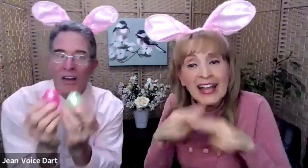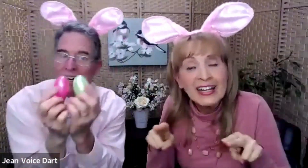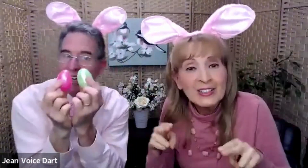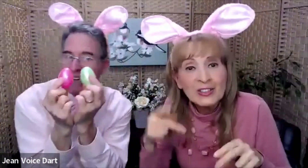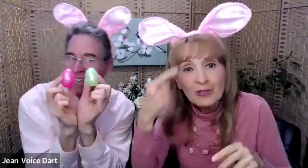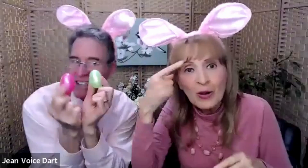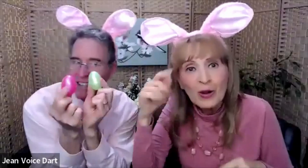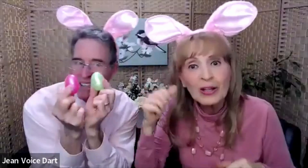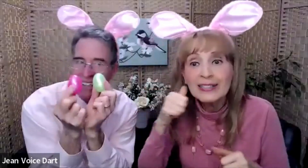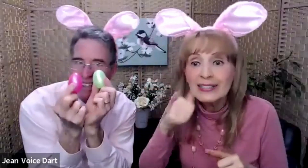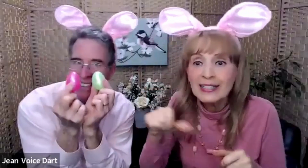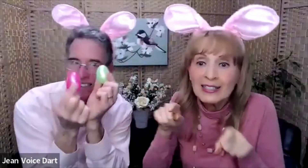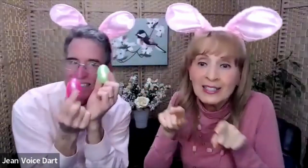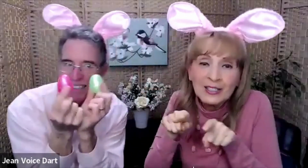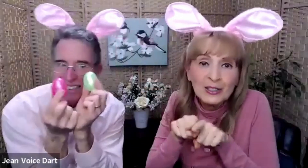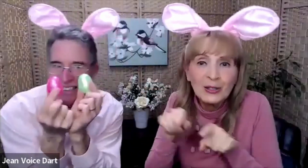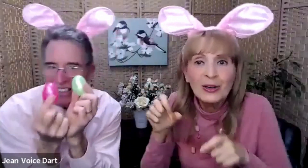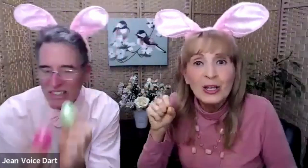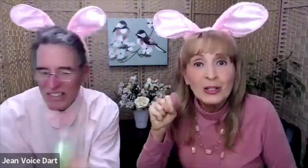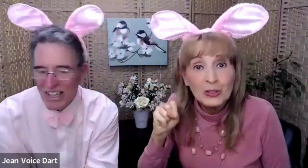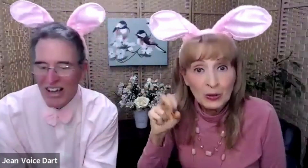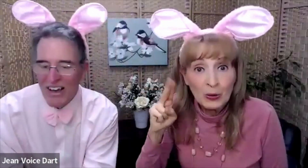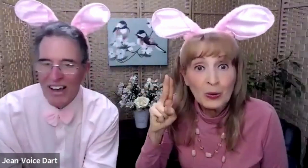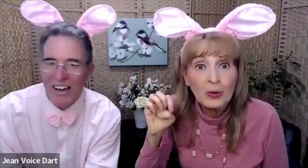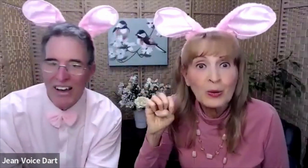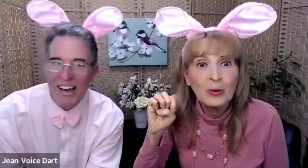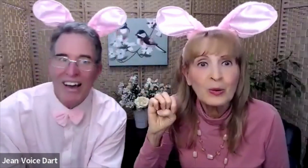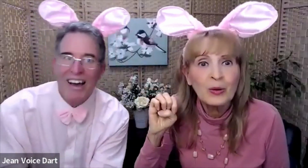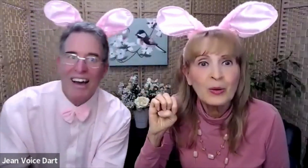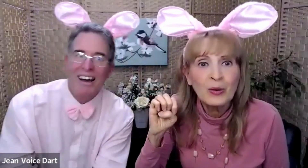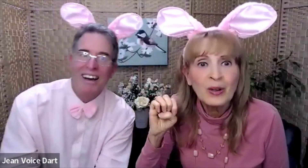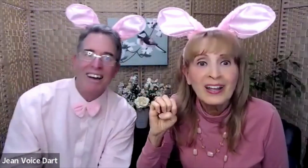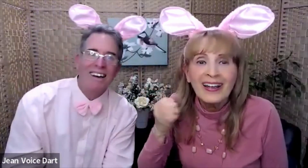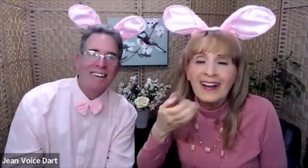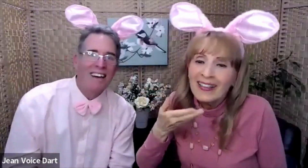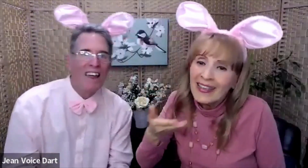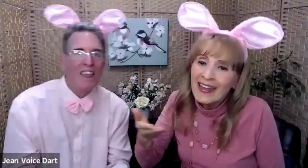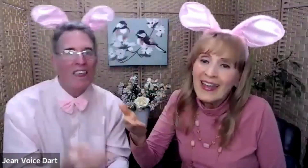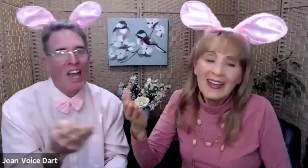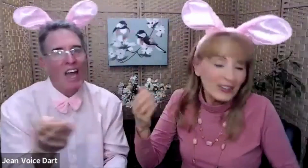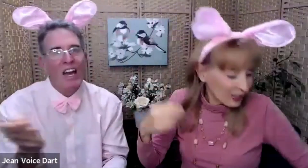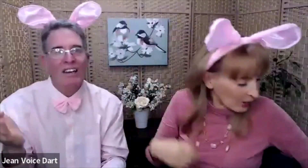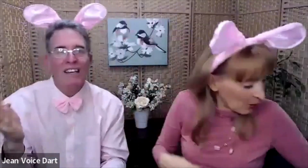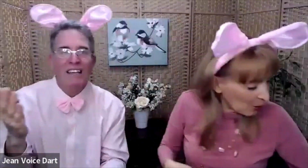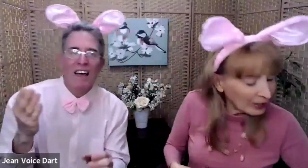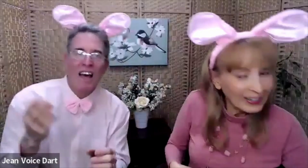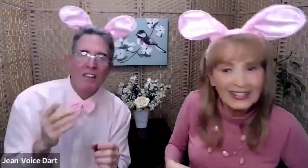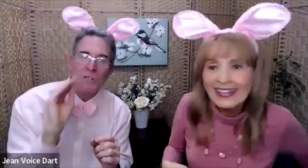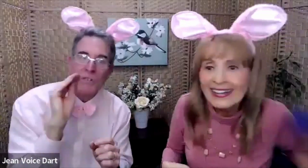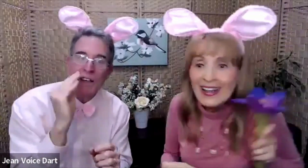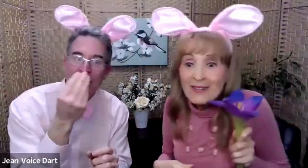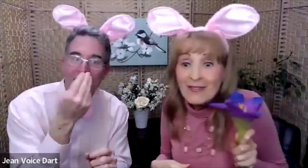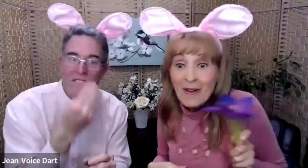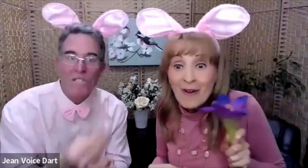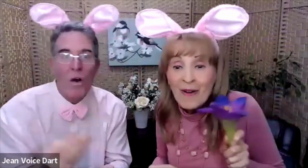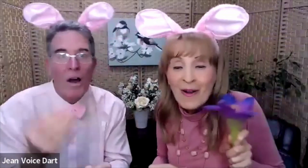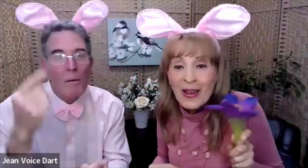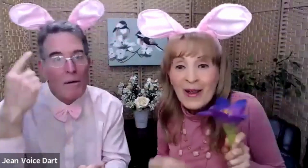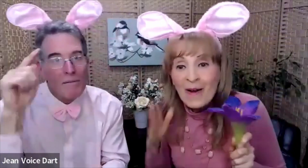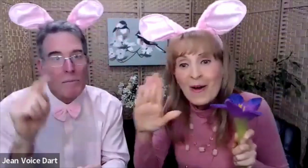eggs for Sister Sue. There's an orchid for your